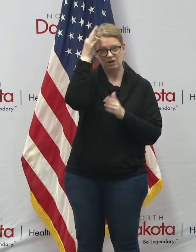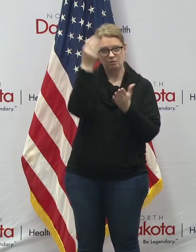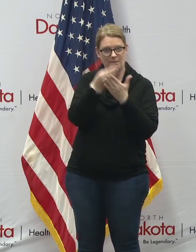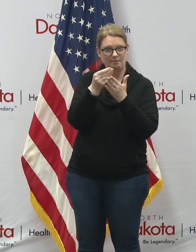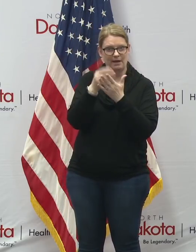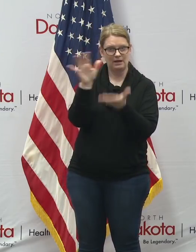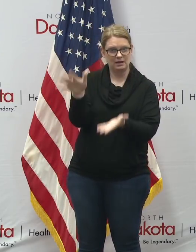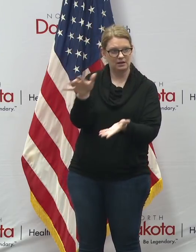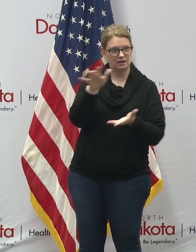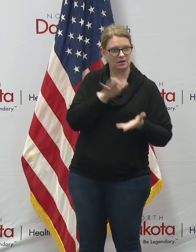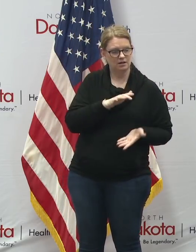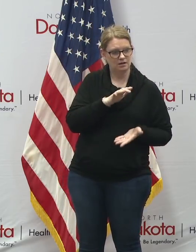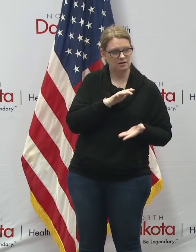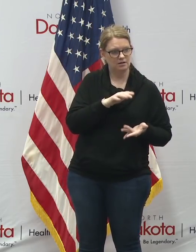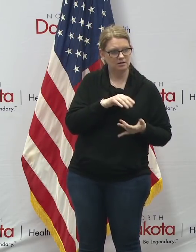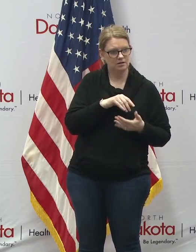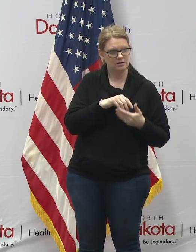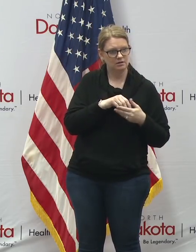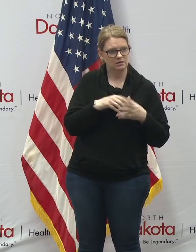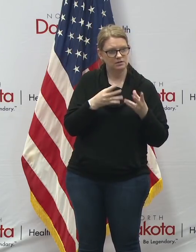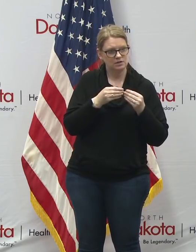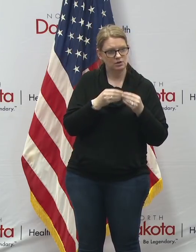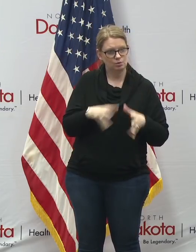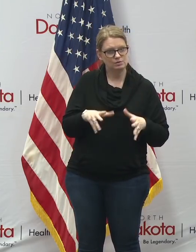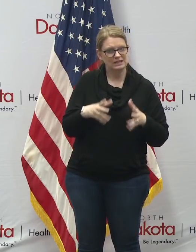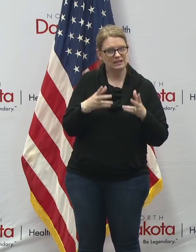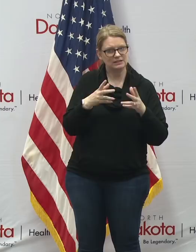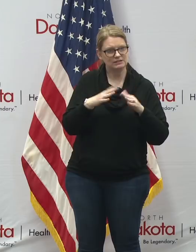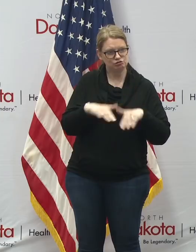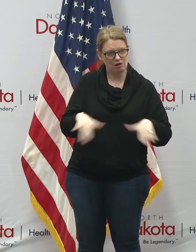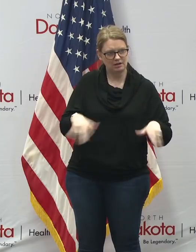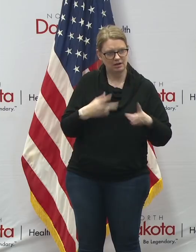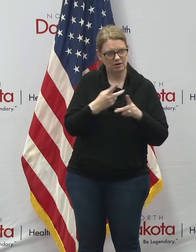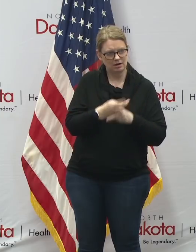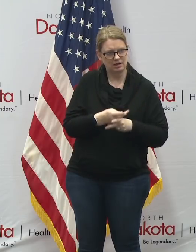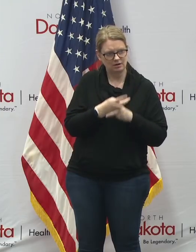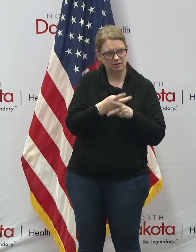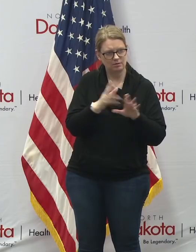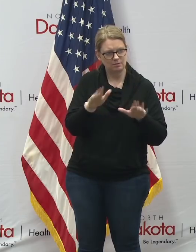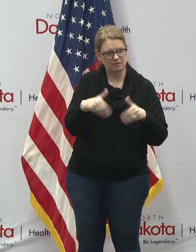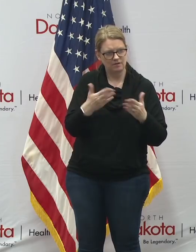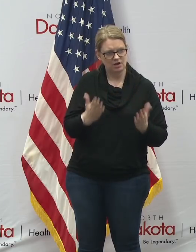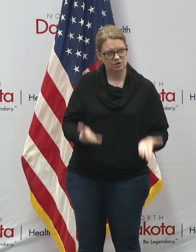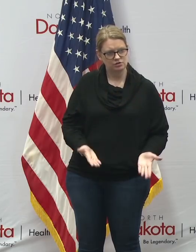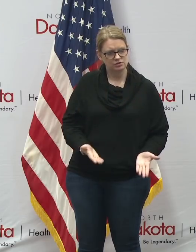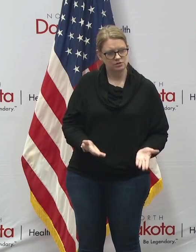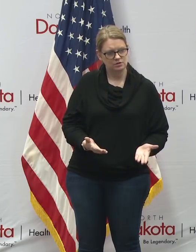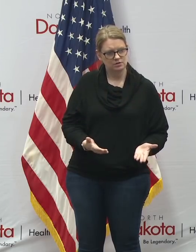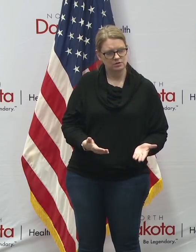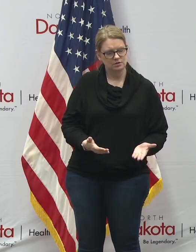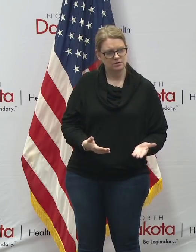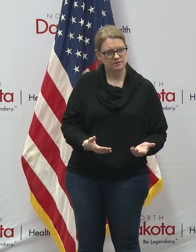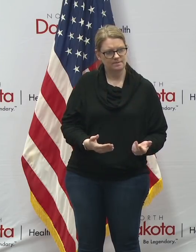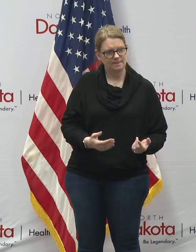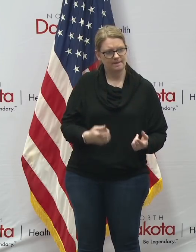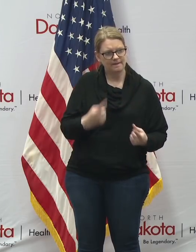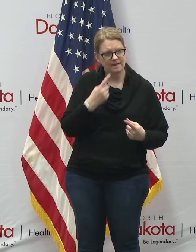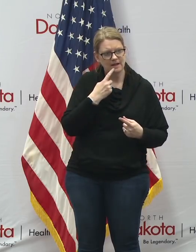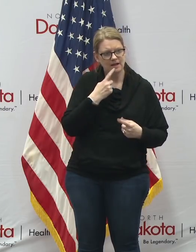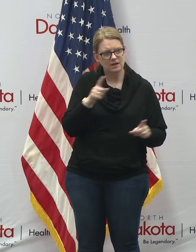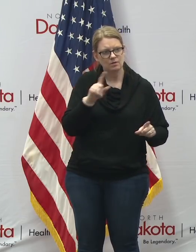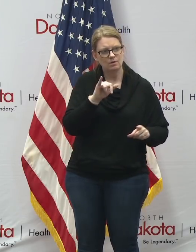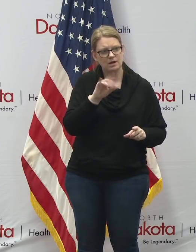have you stem the tide of losing child care providers and i'll preface this by saying there was a big announcement from from the